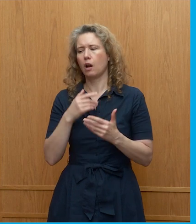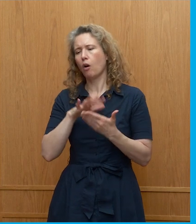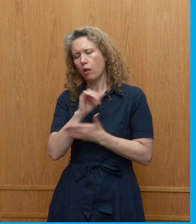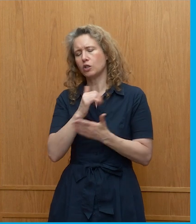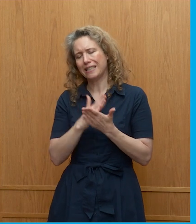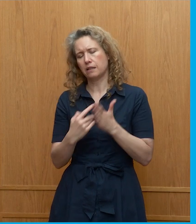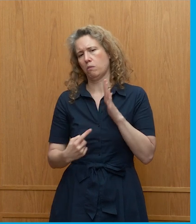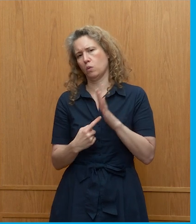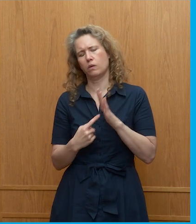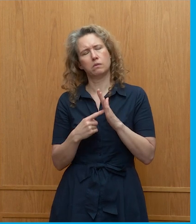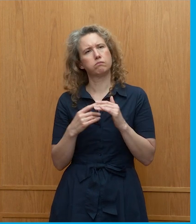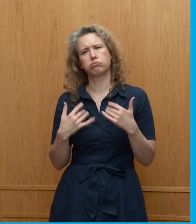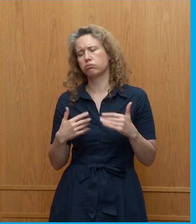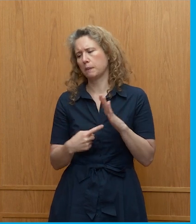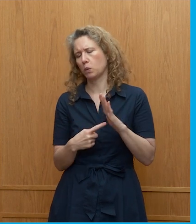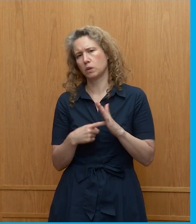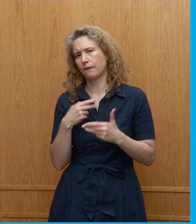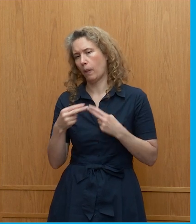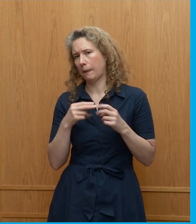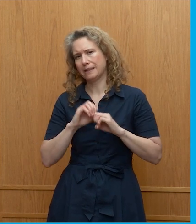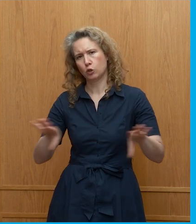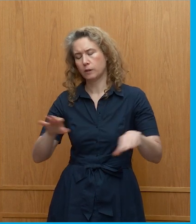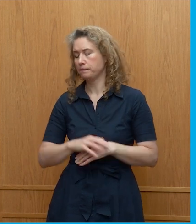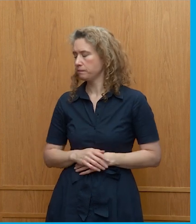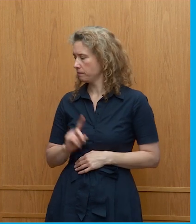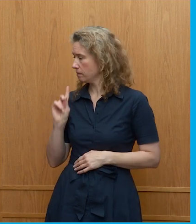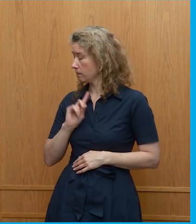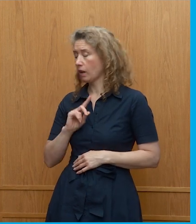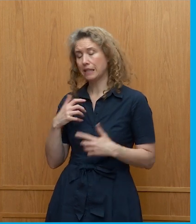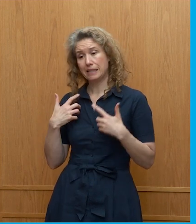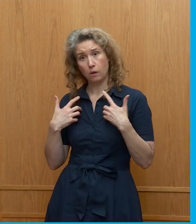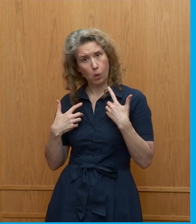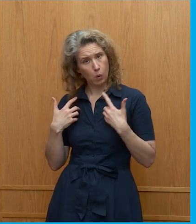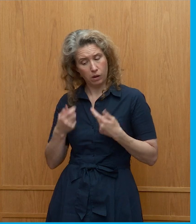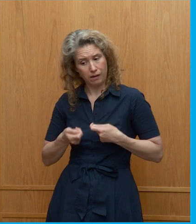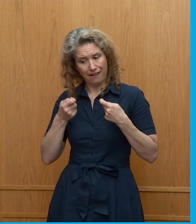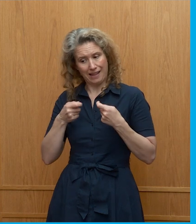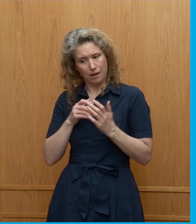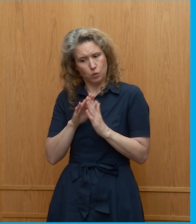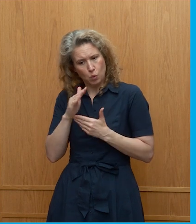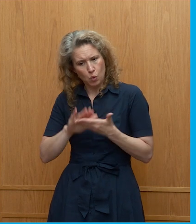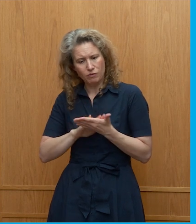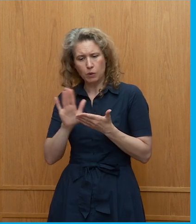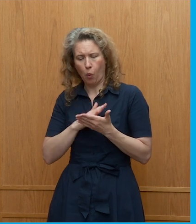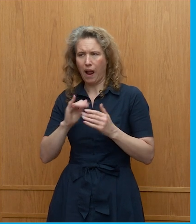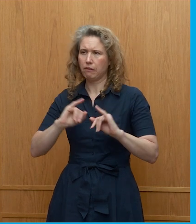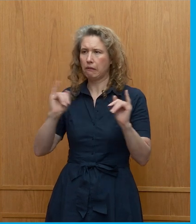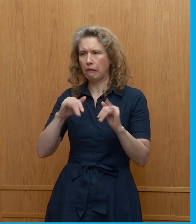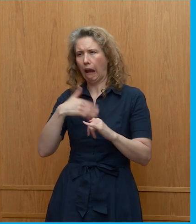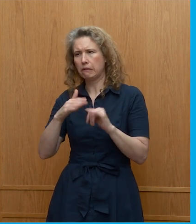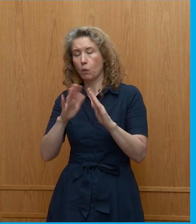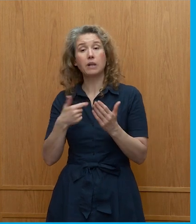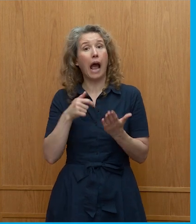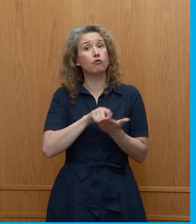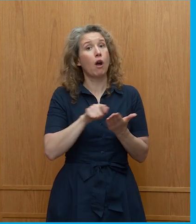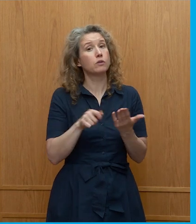yeah yeah go ahead so um it's fascinating you talked about the dystopian so um I do a lot of writing